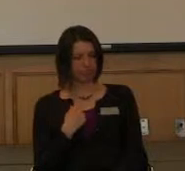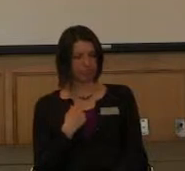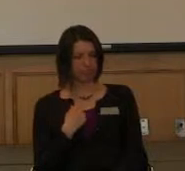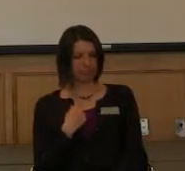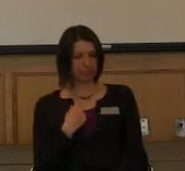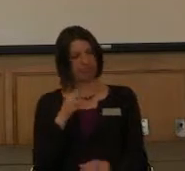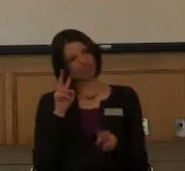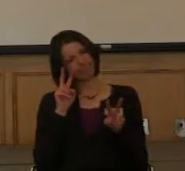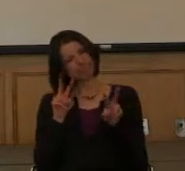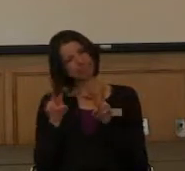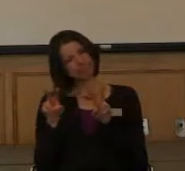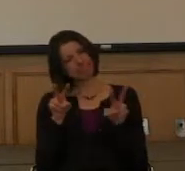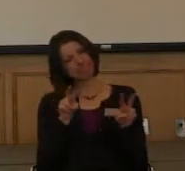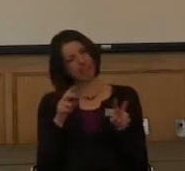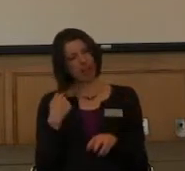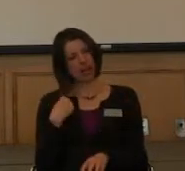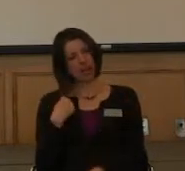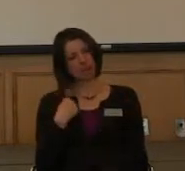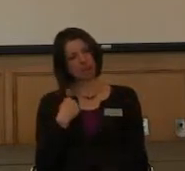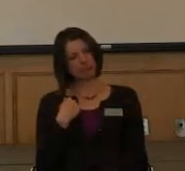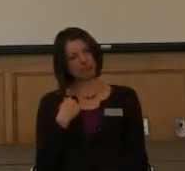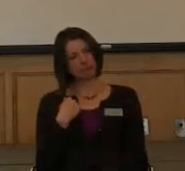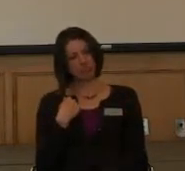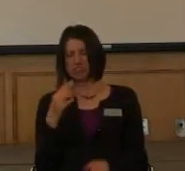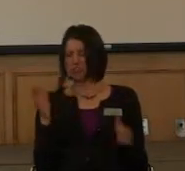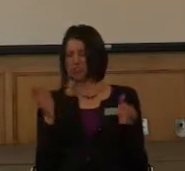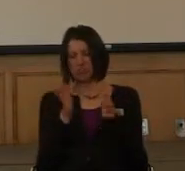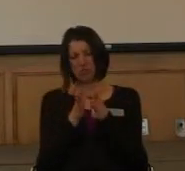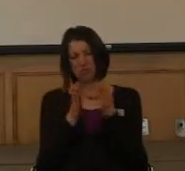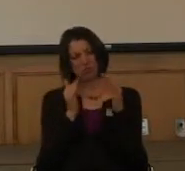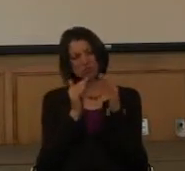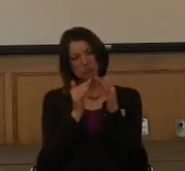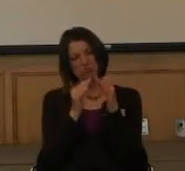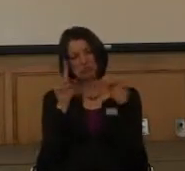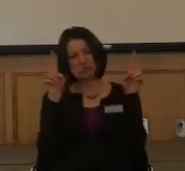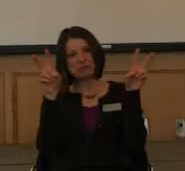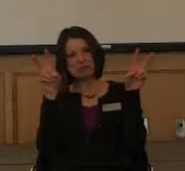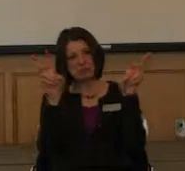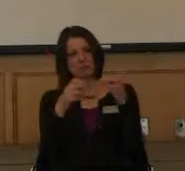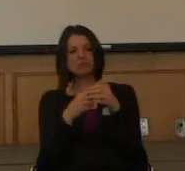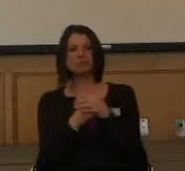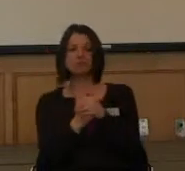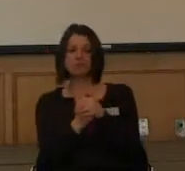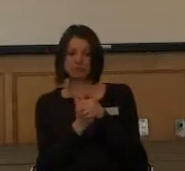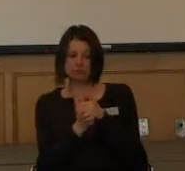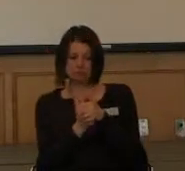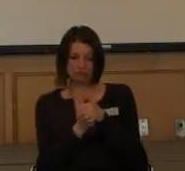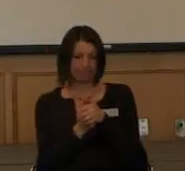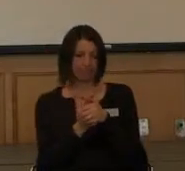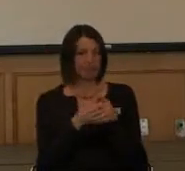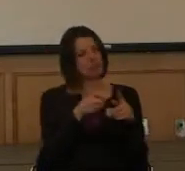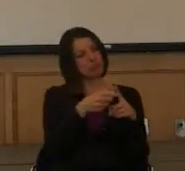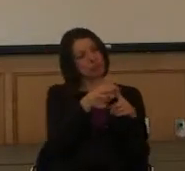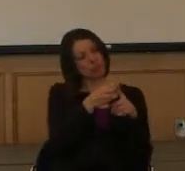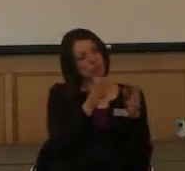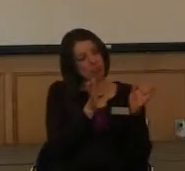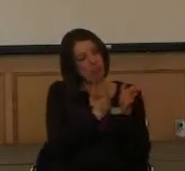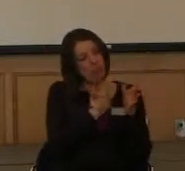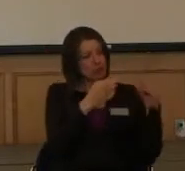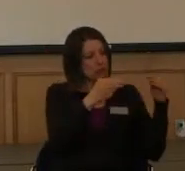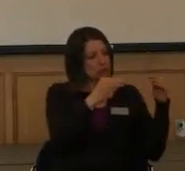stereotypical, what you think of as a little town. know, little specialized shops and maybe a little cafe.